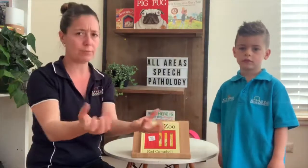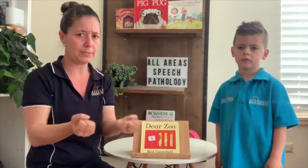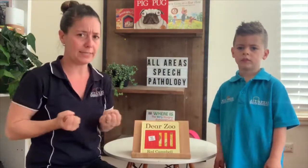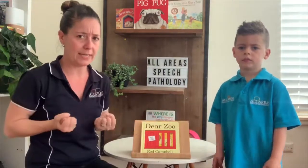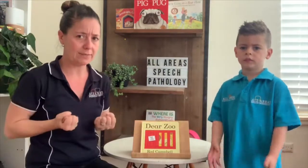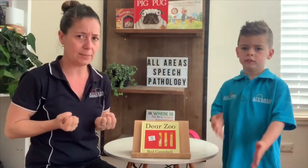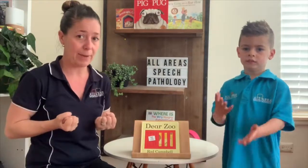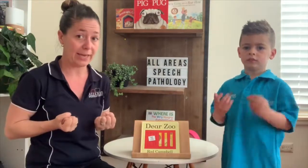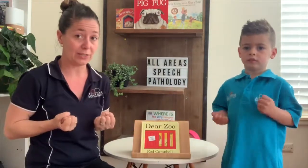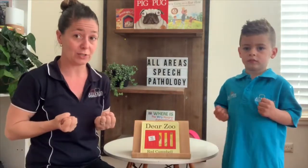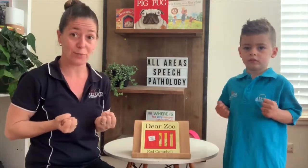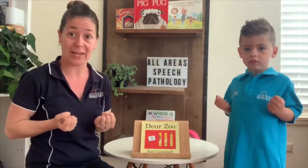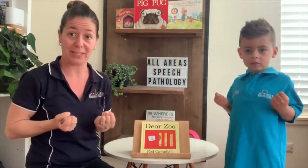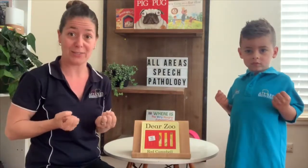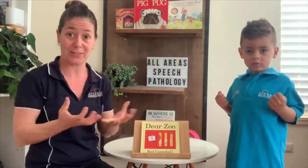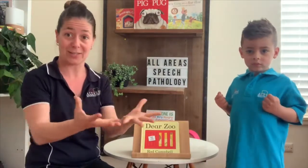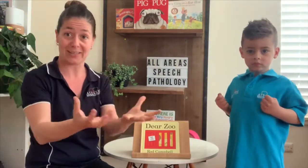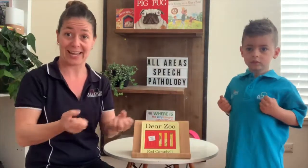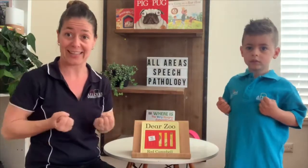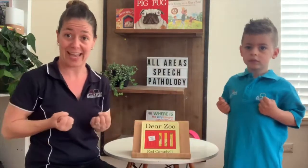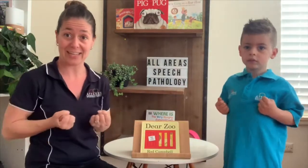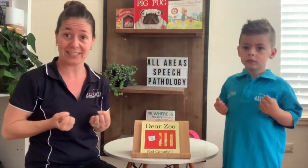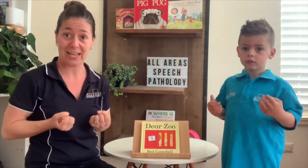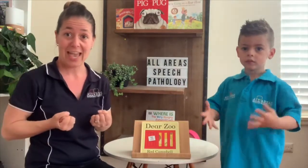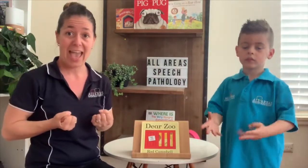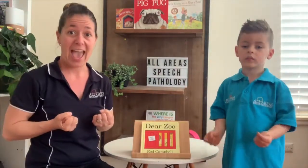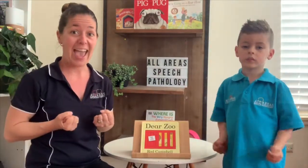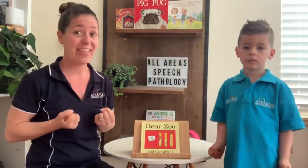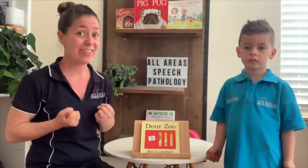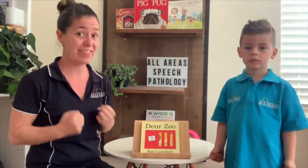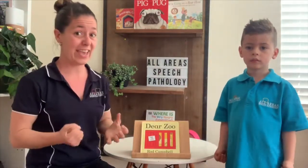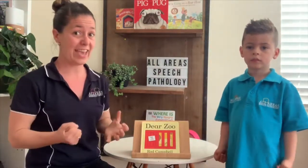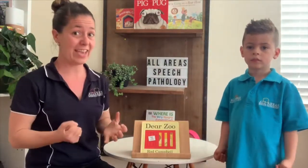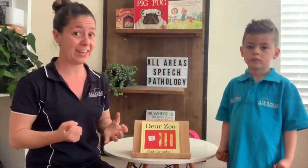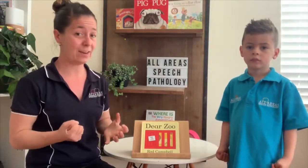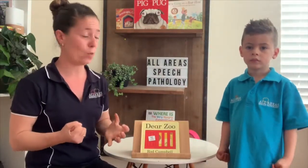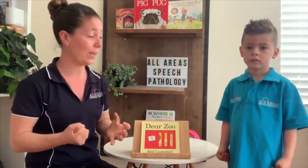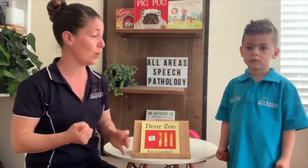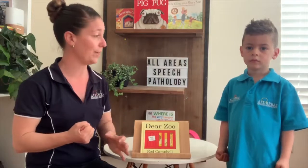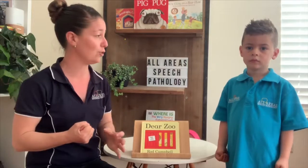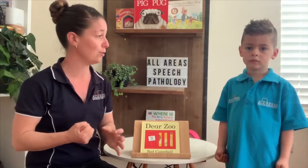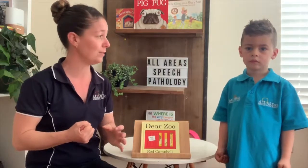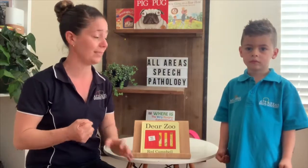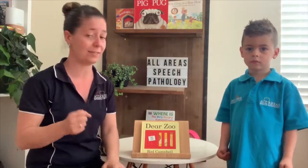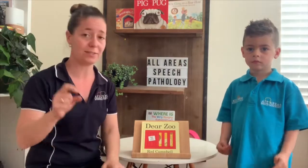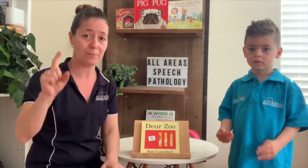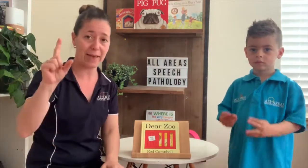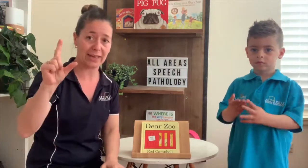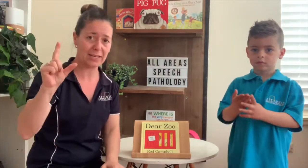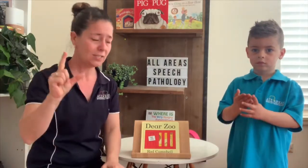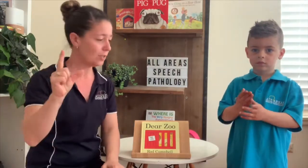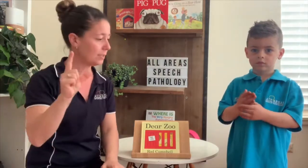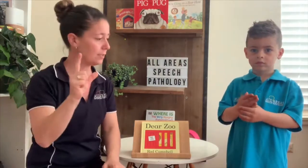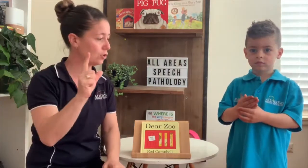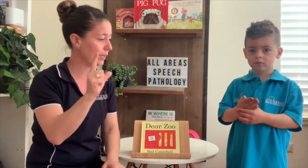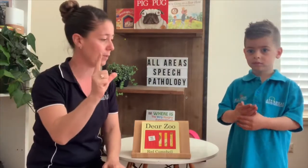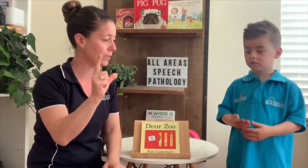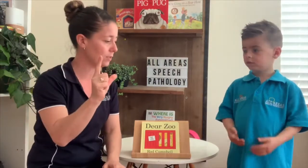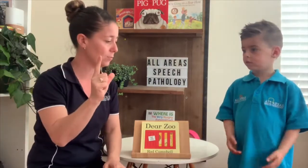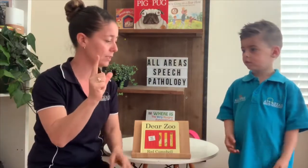receive some packages, we're going to do the sign like that. And then we're going to send them back. So this is a tricky one, so I'm just